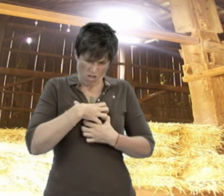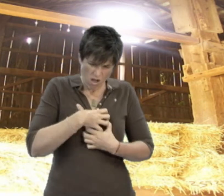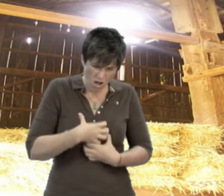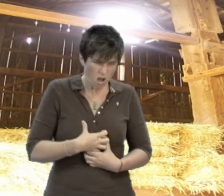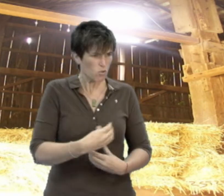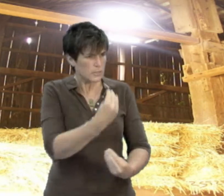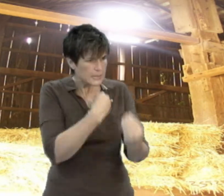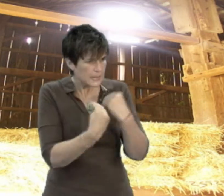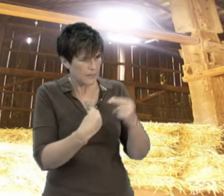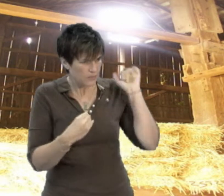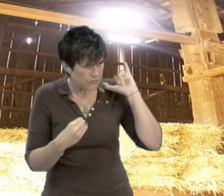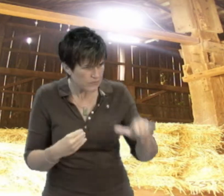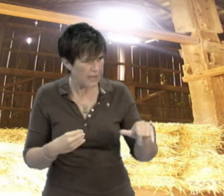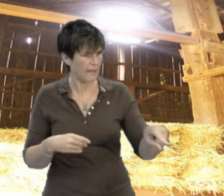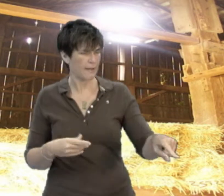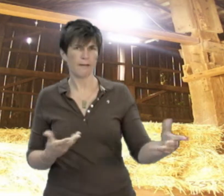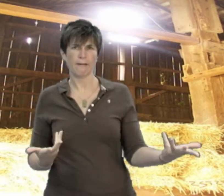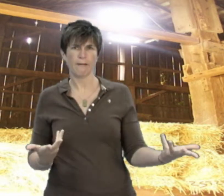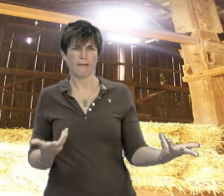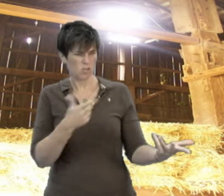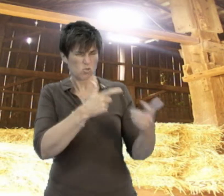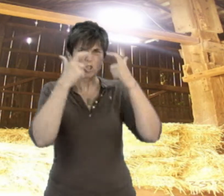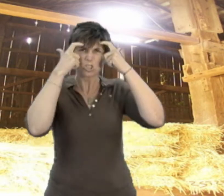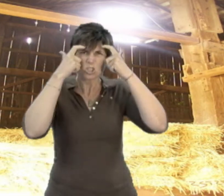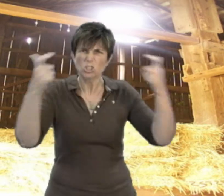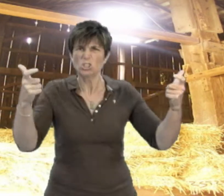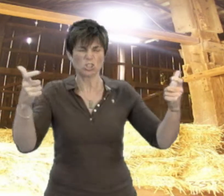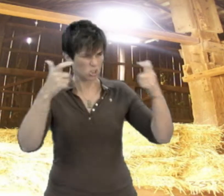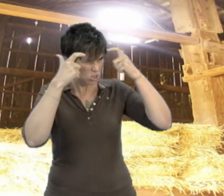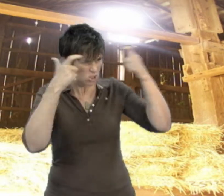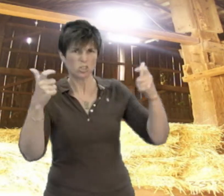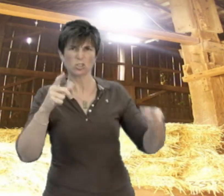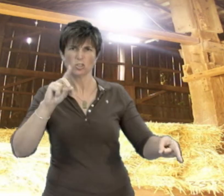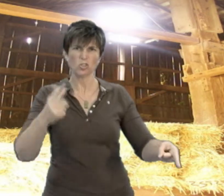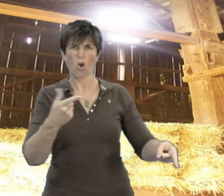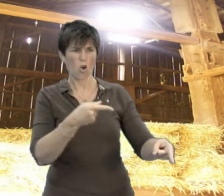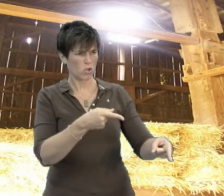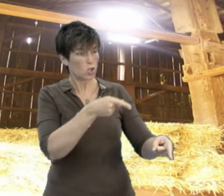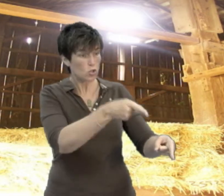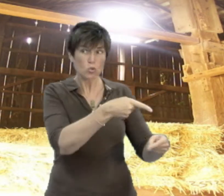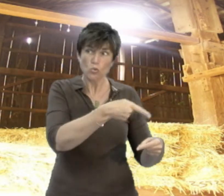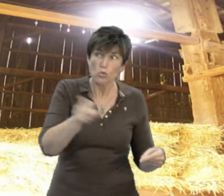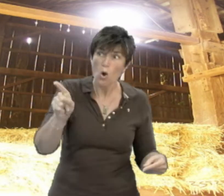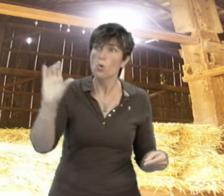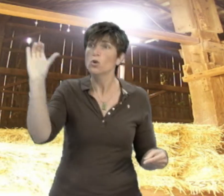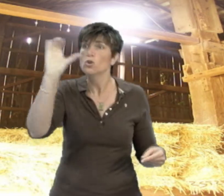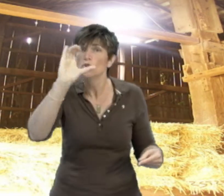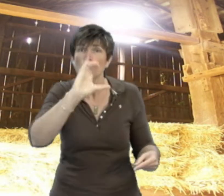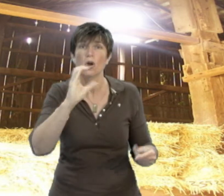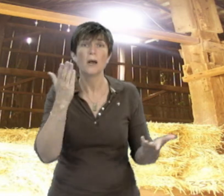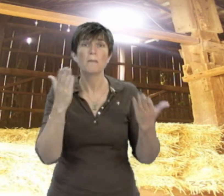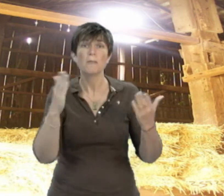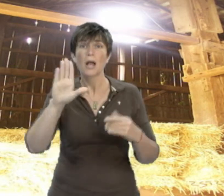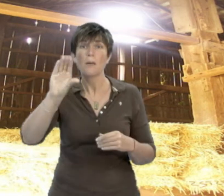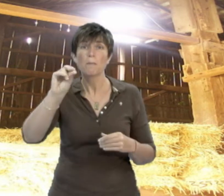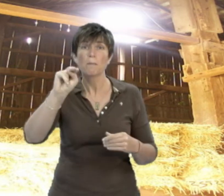have worked all day. We will eat that hay, you arrogant dog. You go and look for a bone